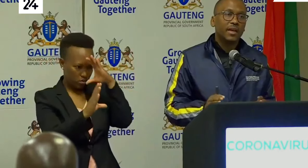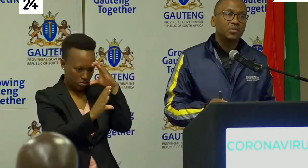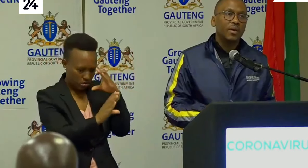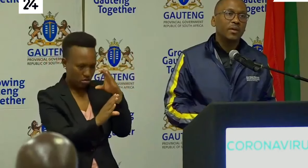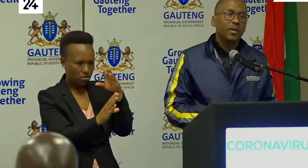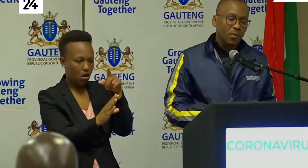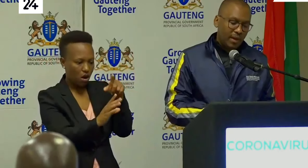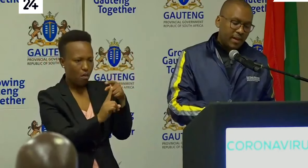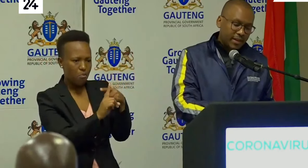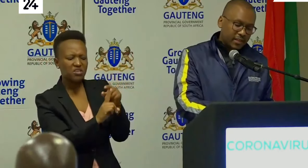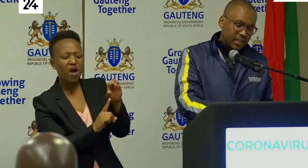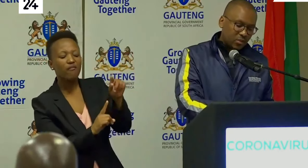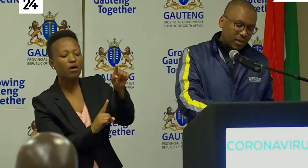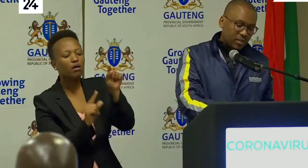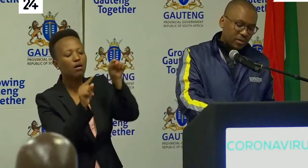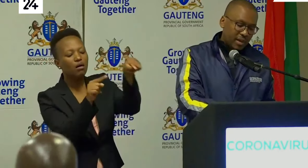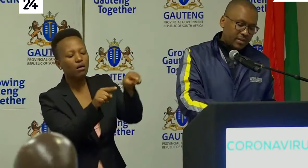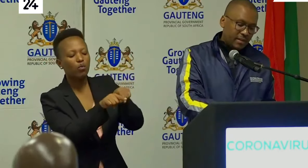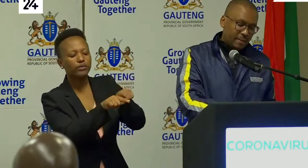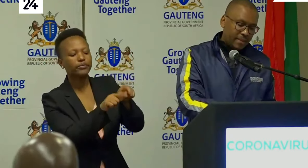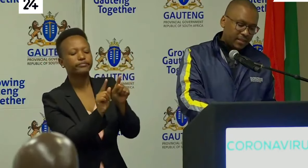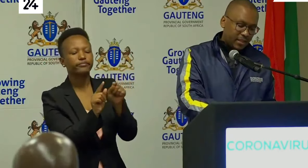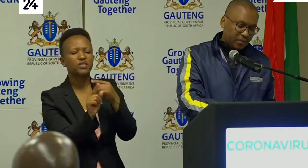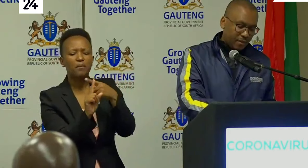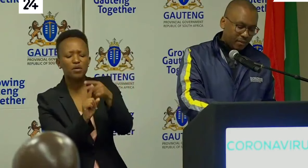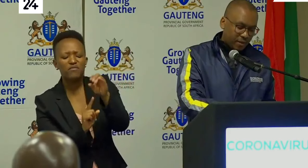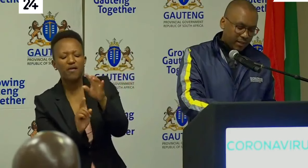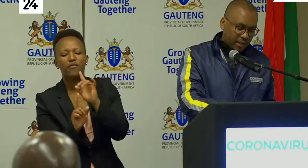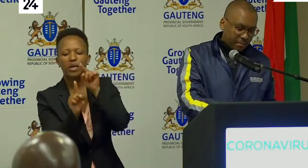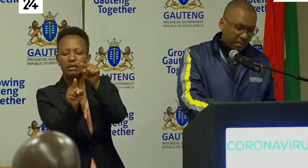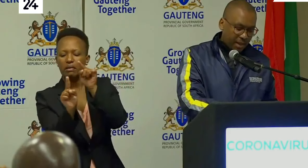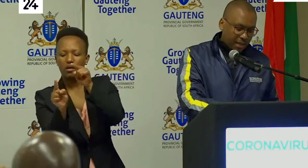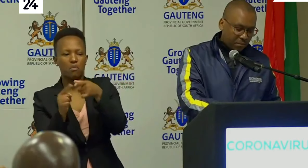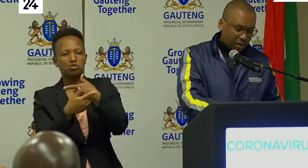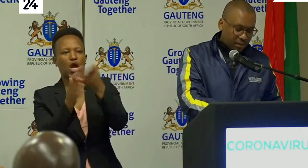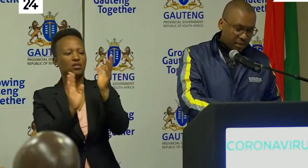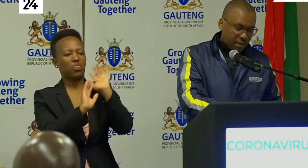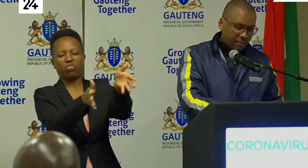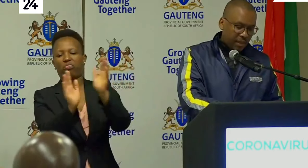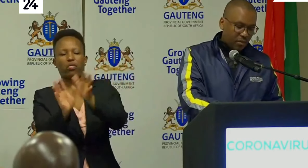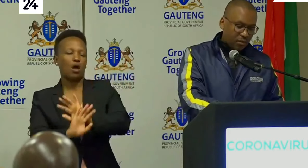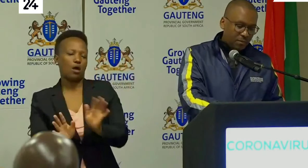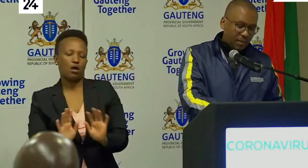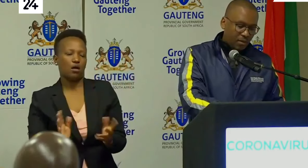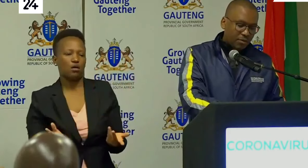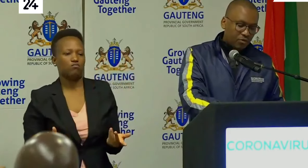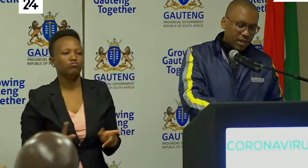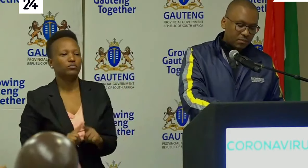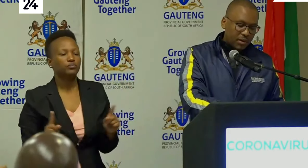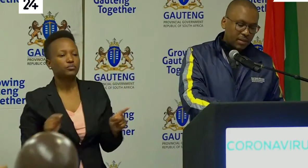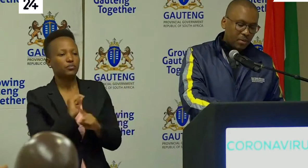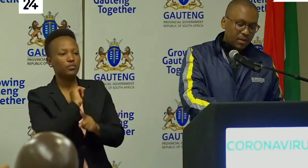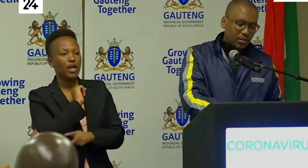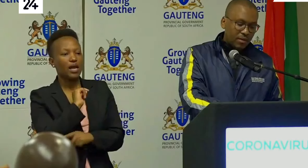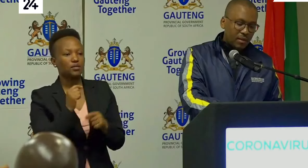on areas where in a real sense we need to get the sense of the prevalence and maybe the last point would be or two